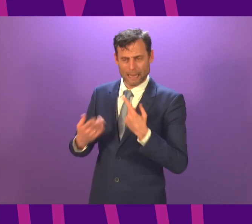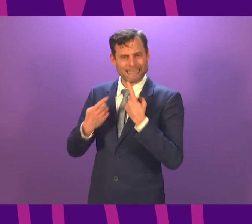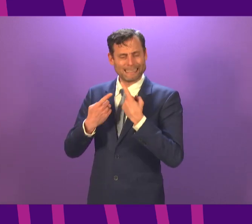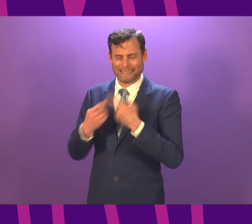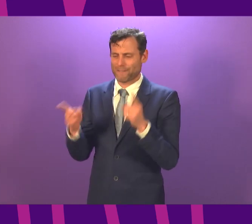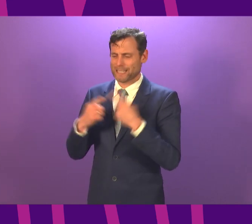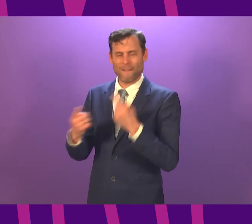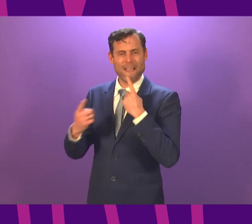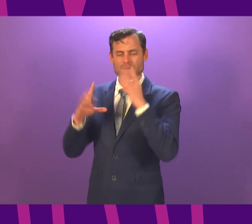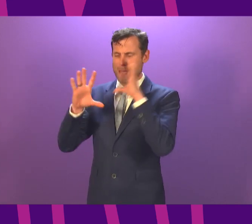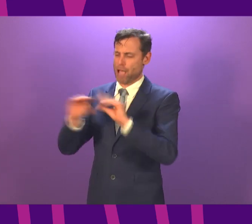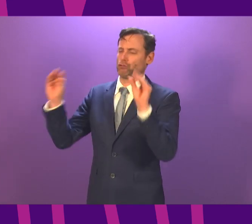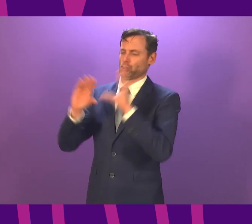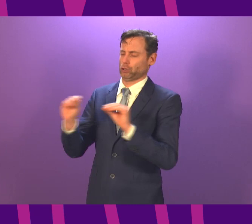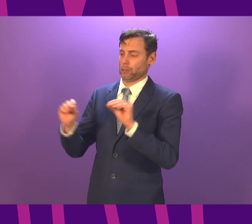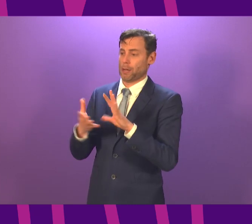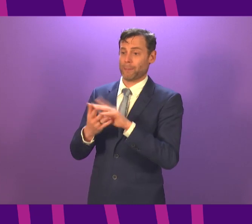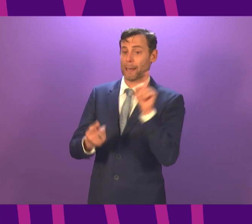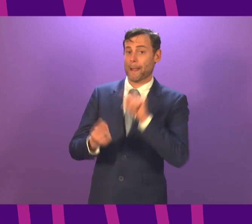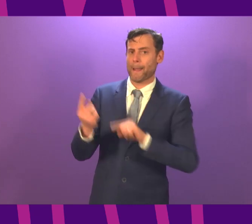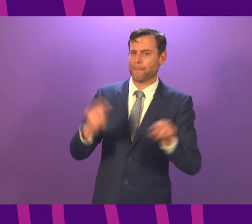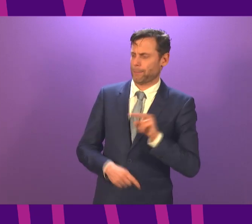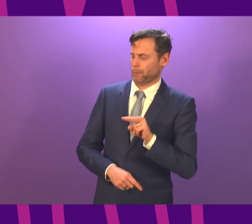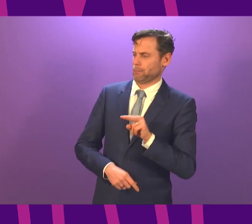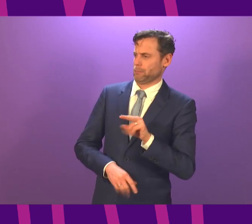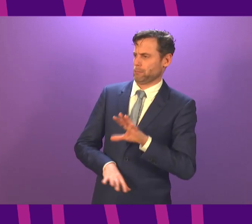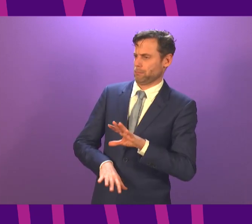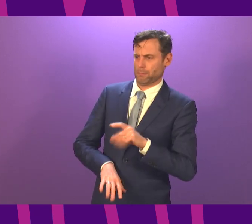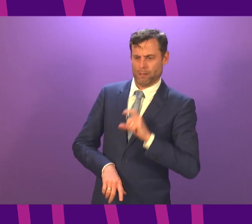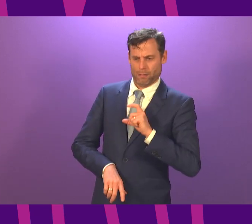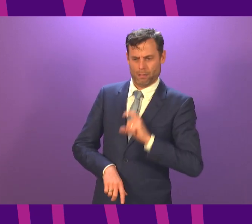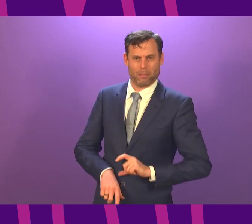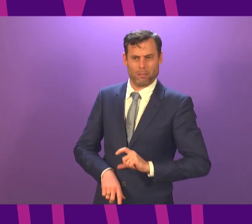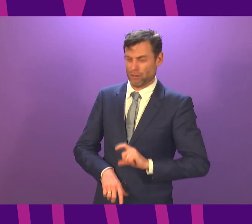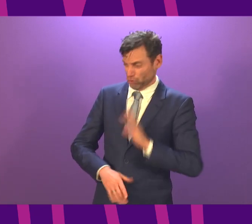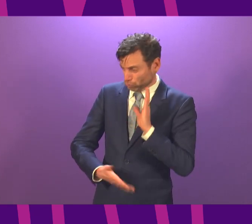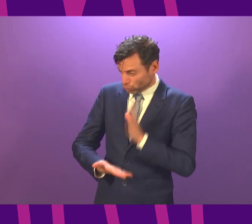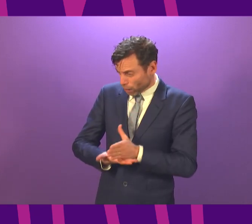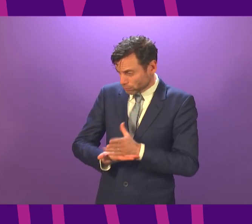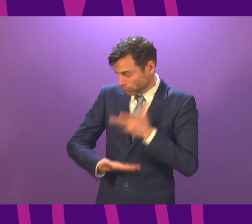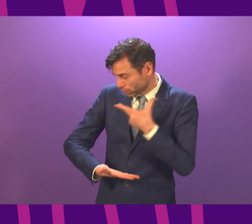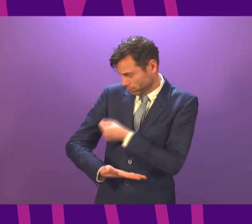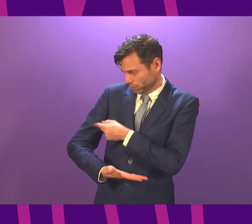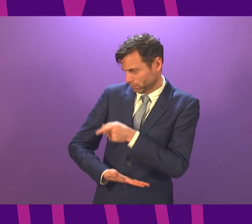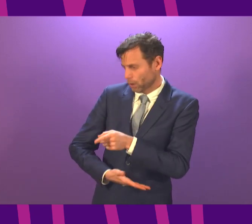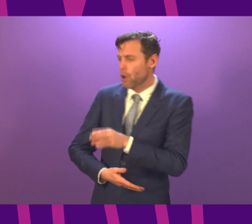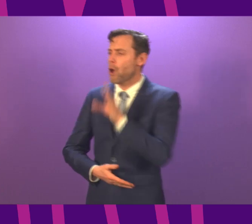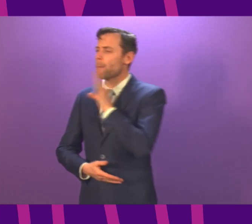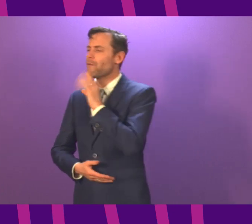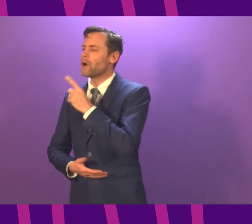vaccination programme is critical but that requires ensuring messages that clear and consistent,